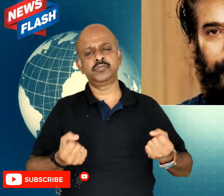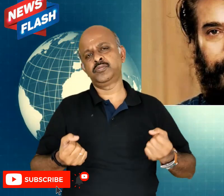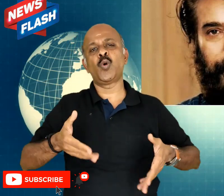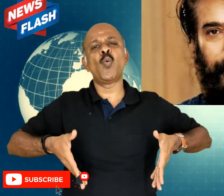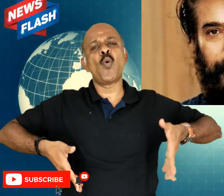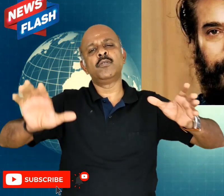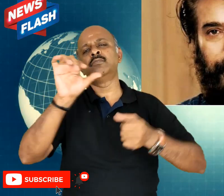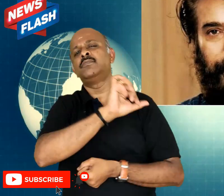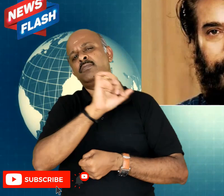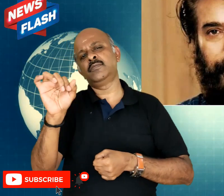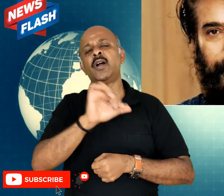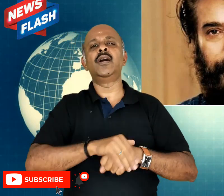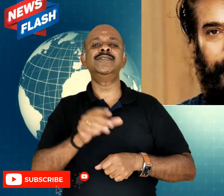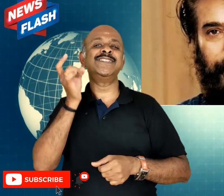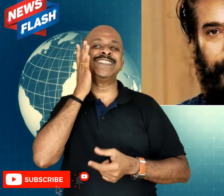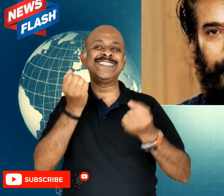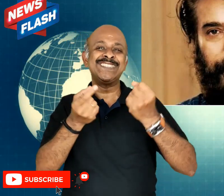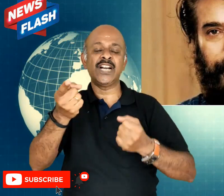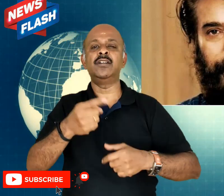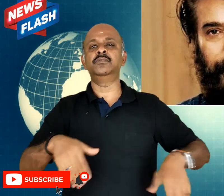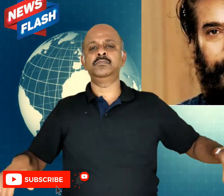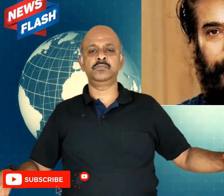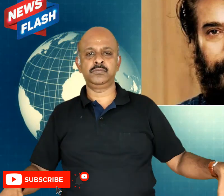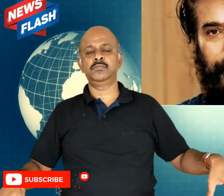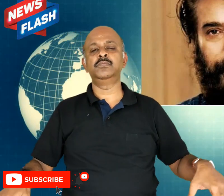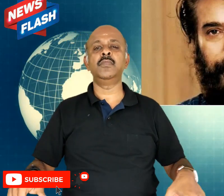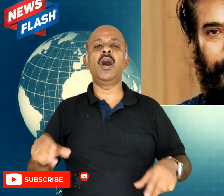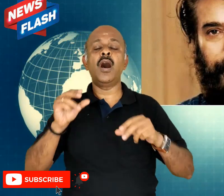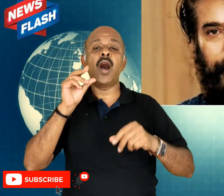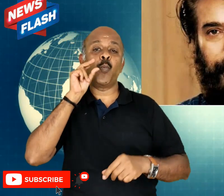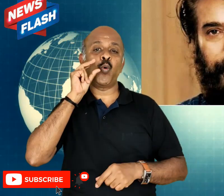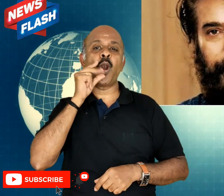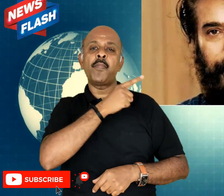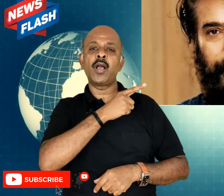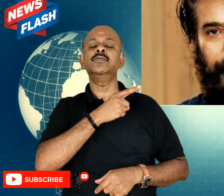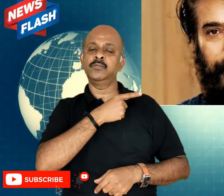when he came out of his mansion, finally after 275 days,